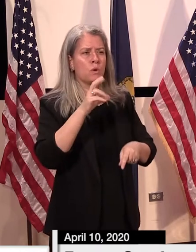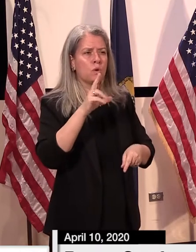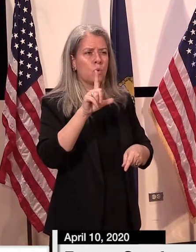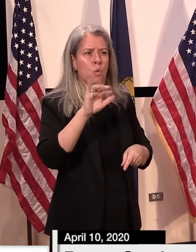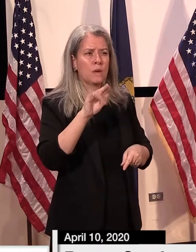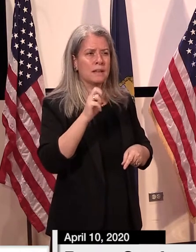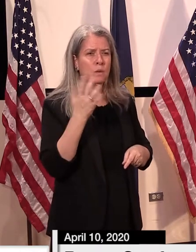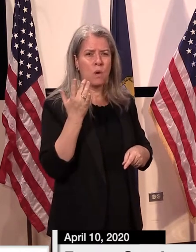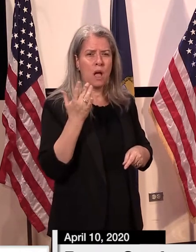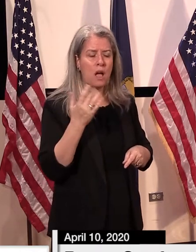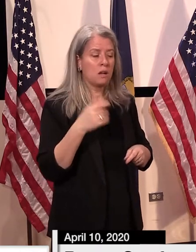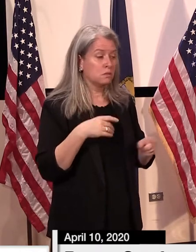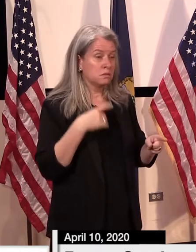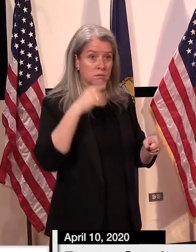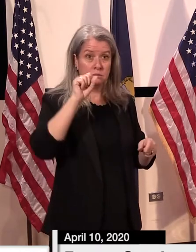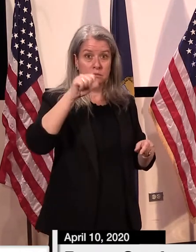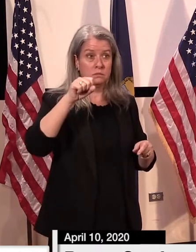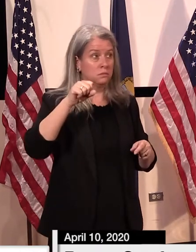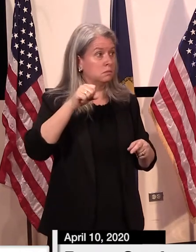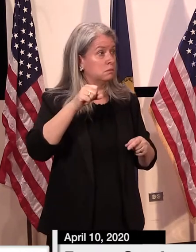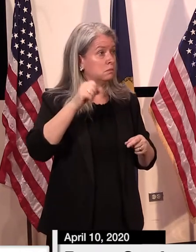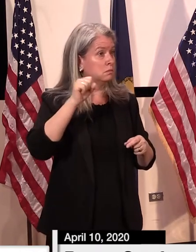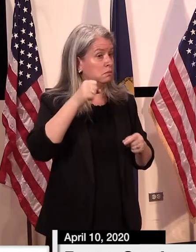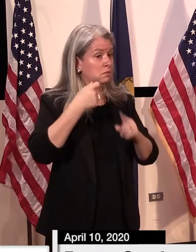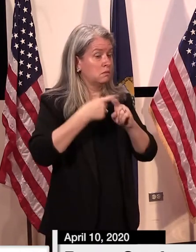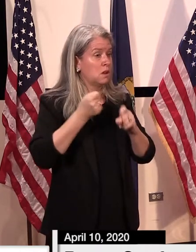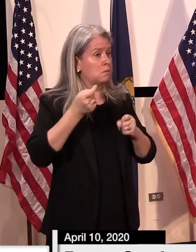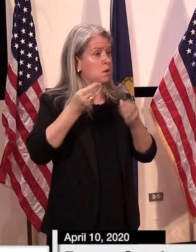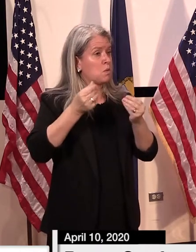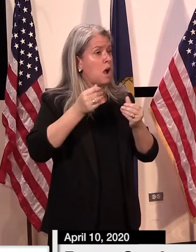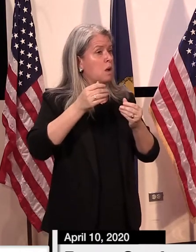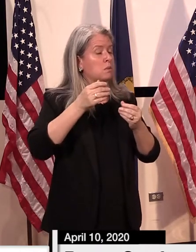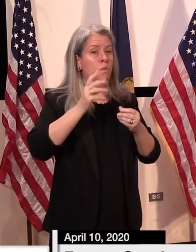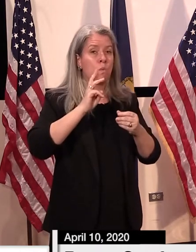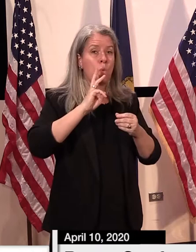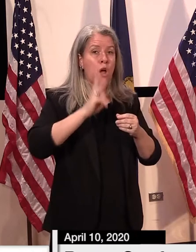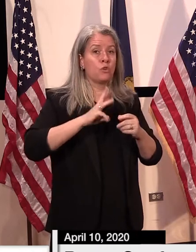Yes. This came from groundwater protection.